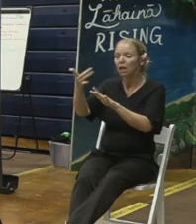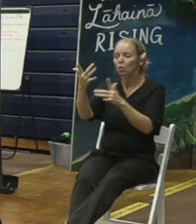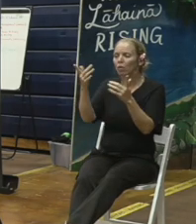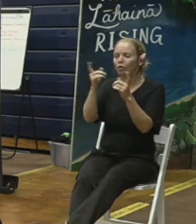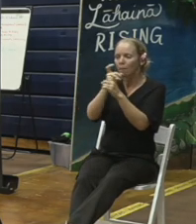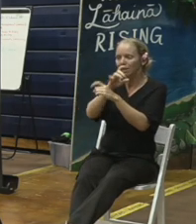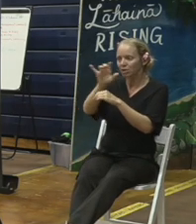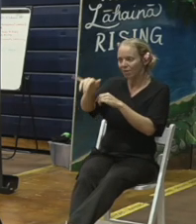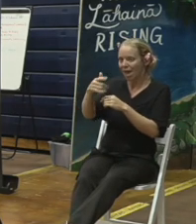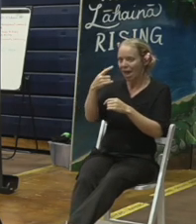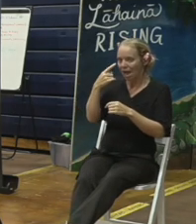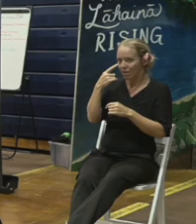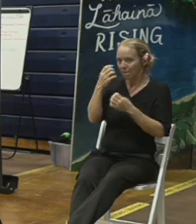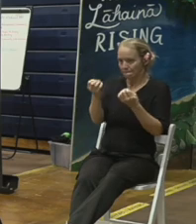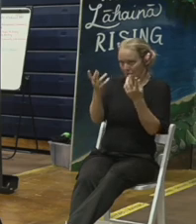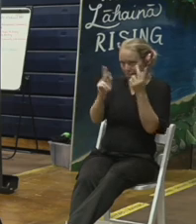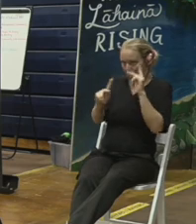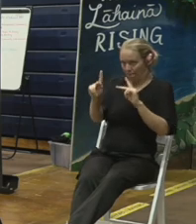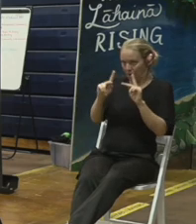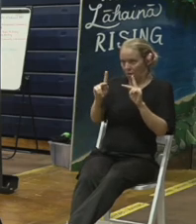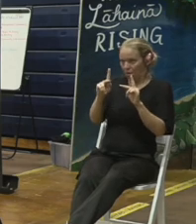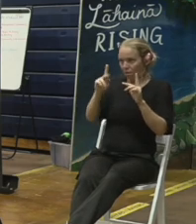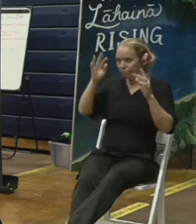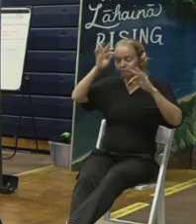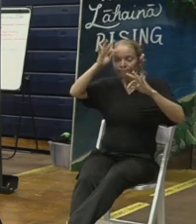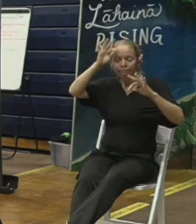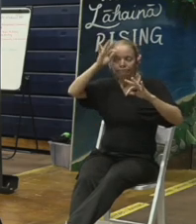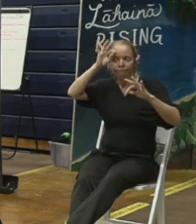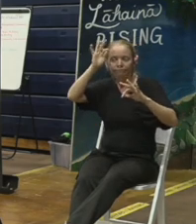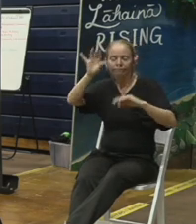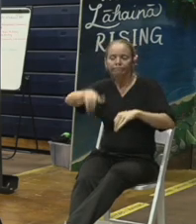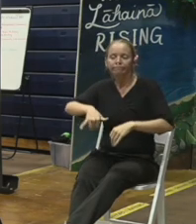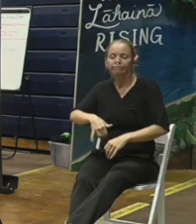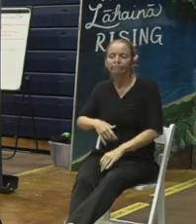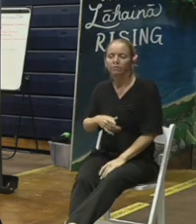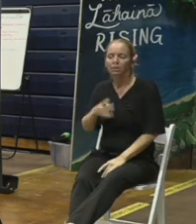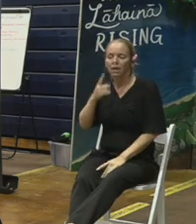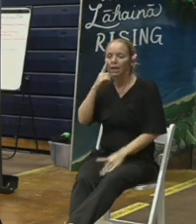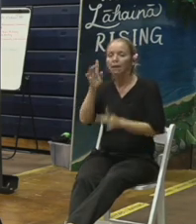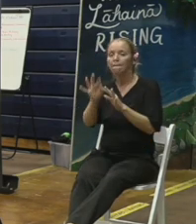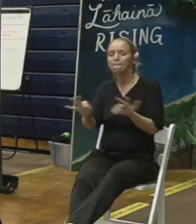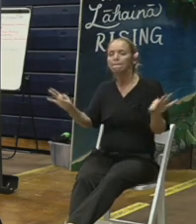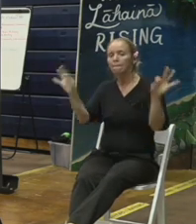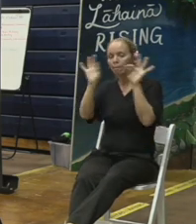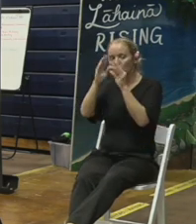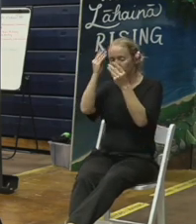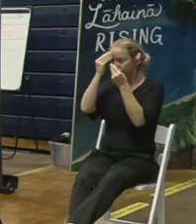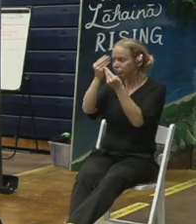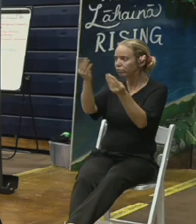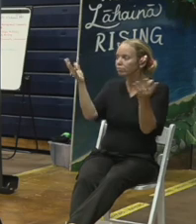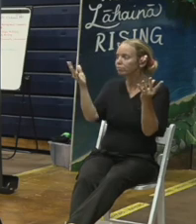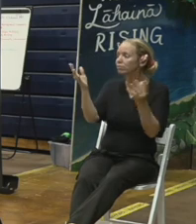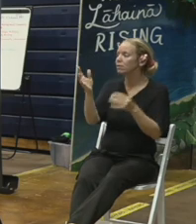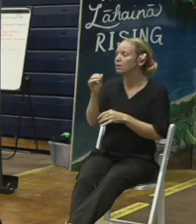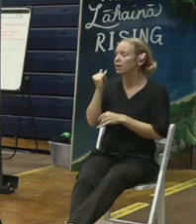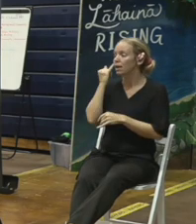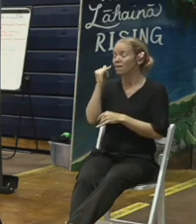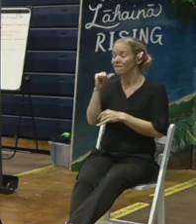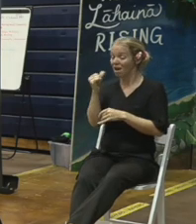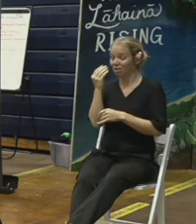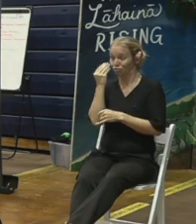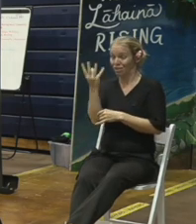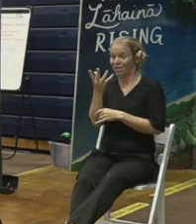that are I think that many people are unaware of that and I think that's really important to be addressed if it's not addressed